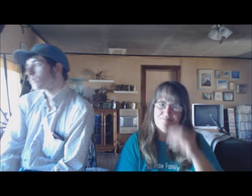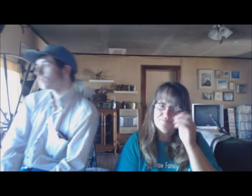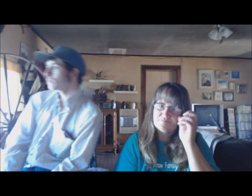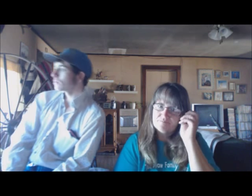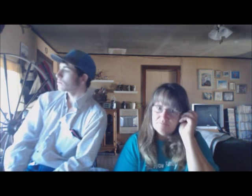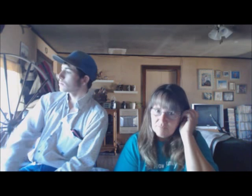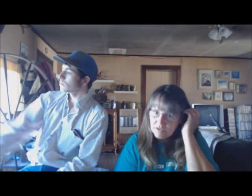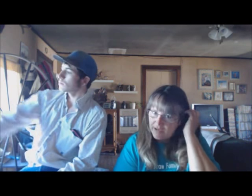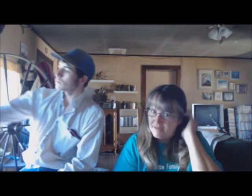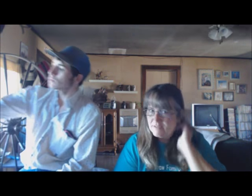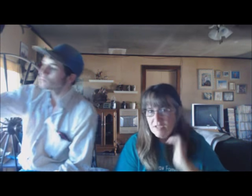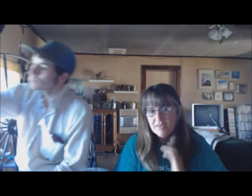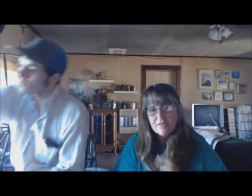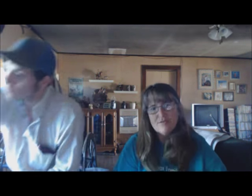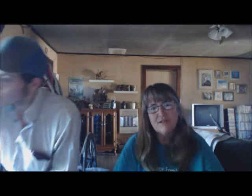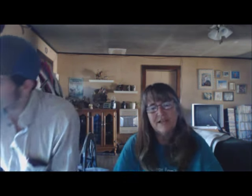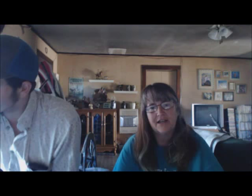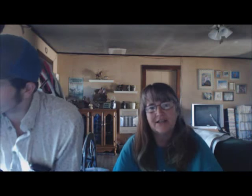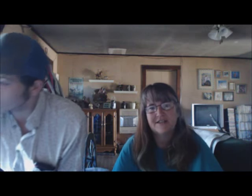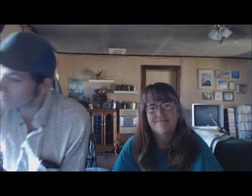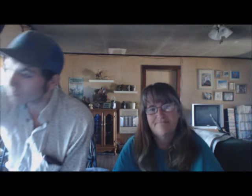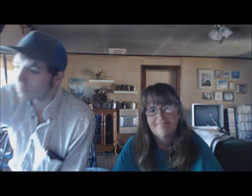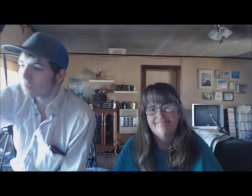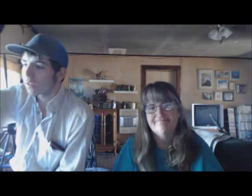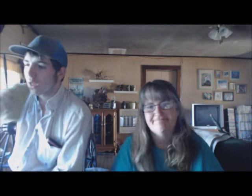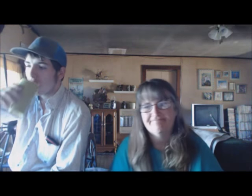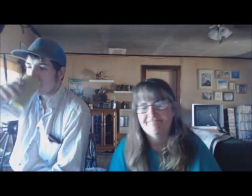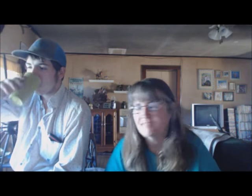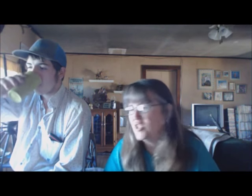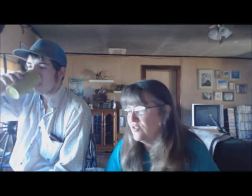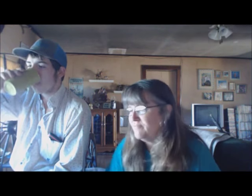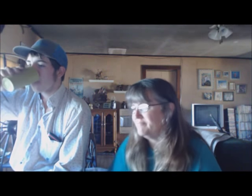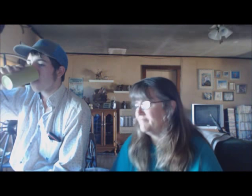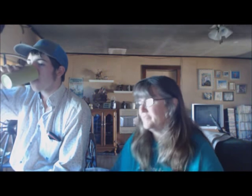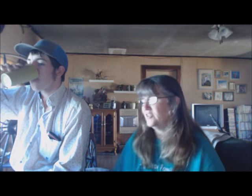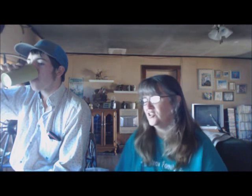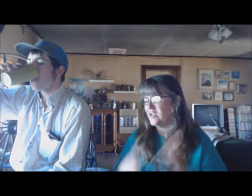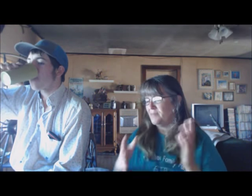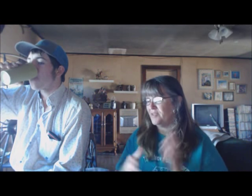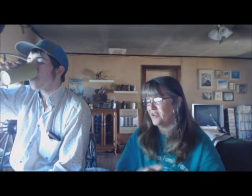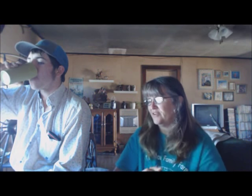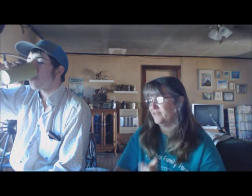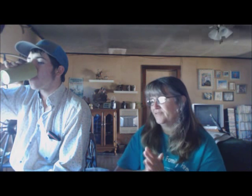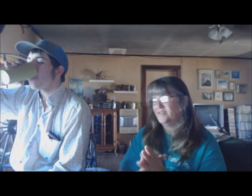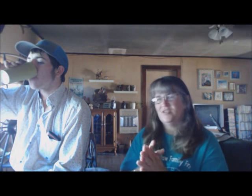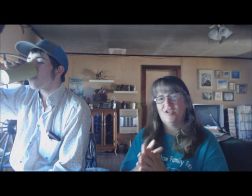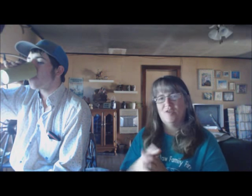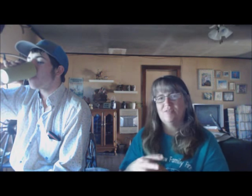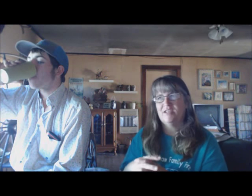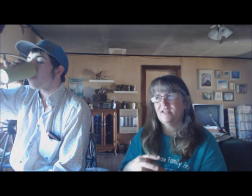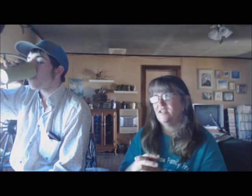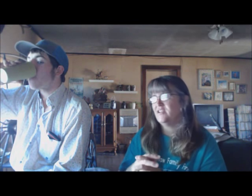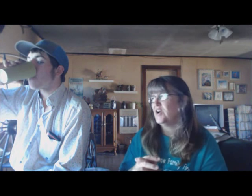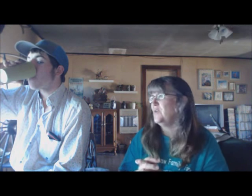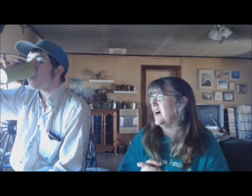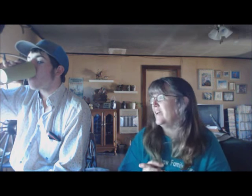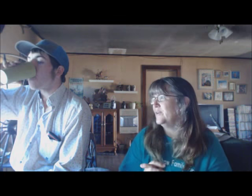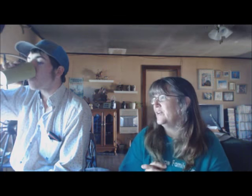yeah. They were really nice. They cute little couple there, and homesteading in Ohio,